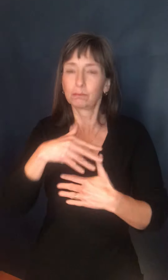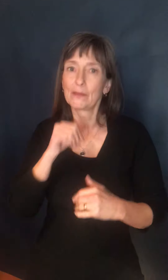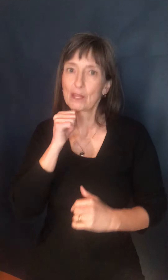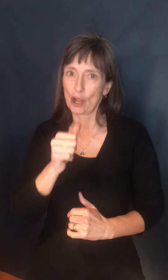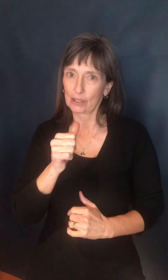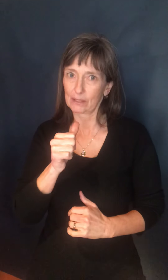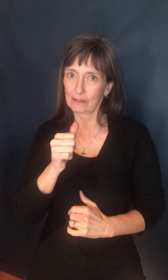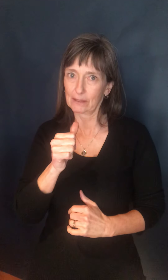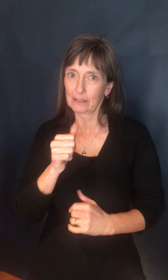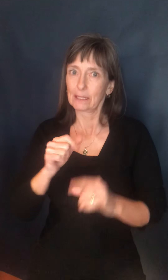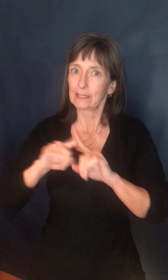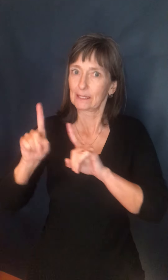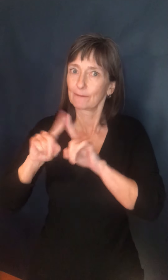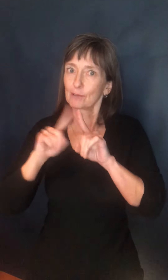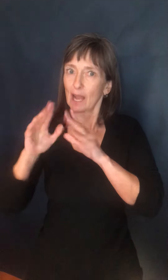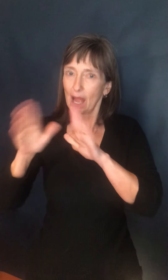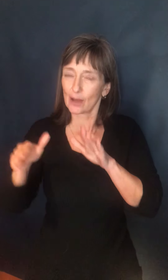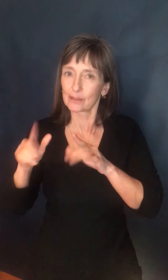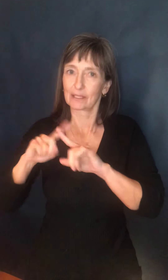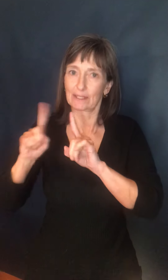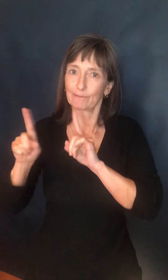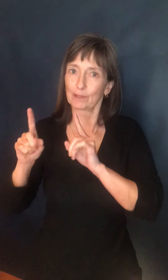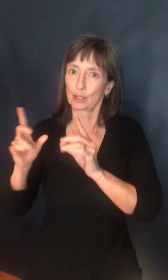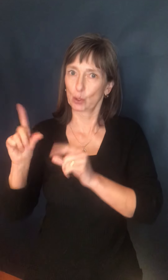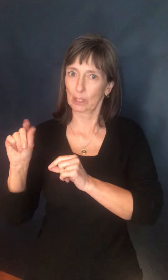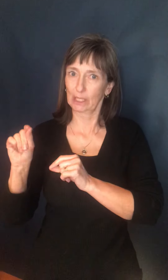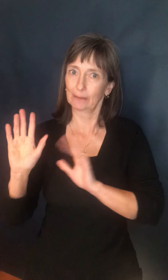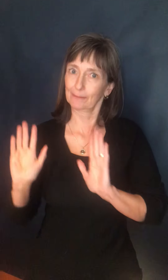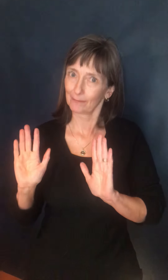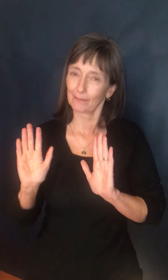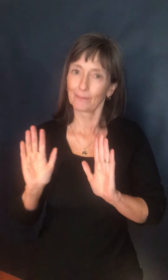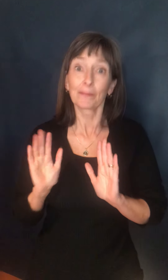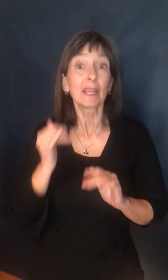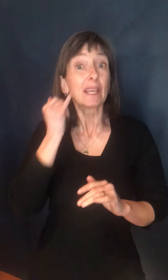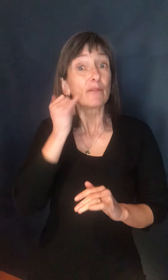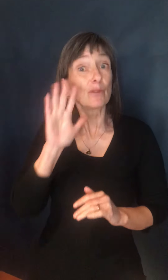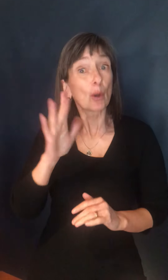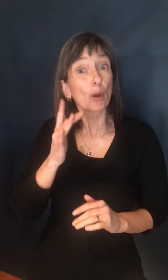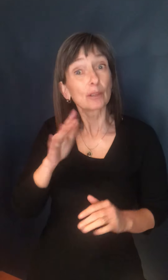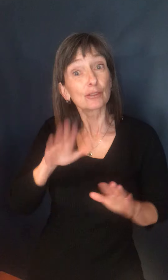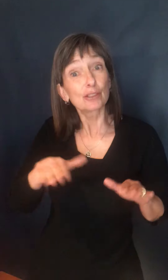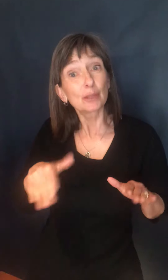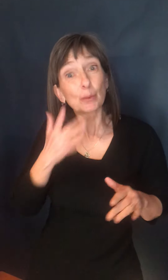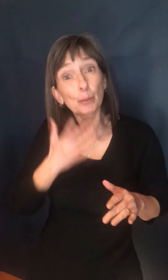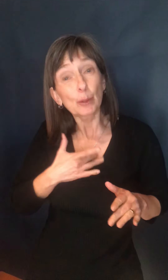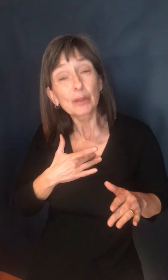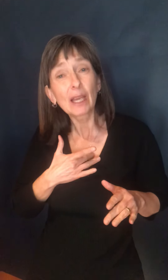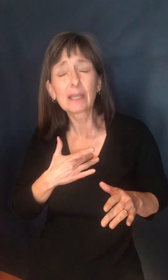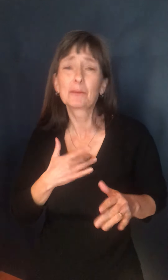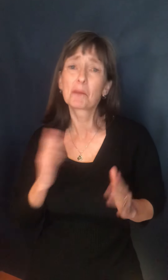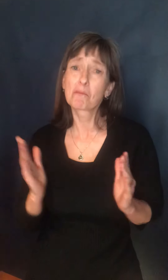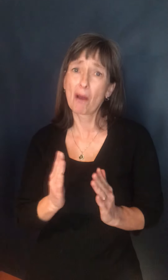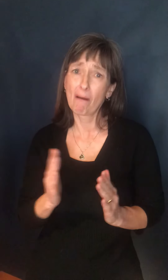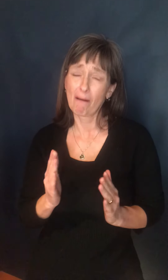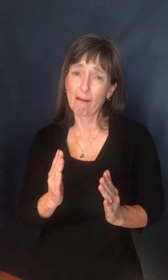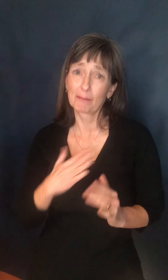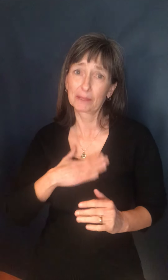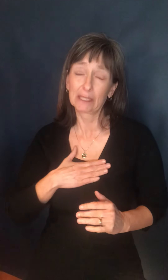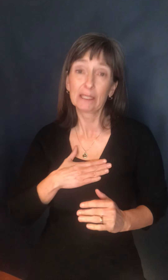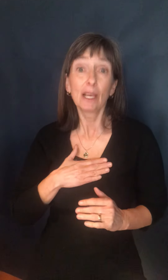thinking of having a birthday celebration for your child, please try to keep it small. Your child's full class cohort are not really considered a